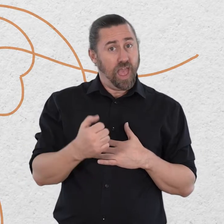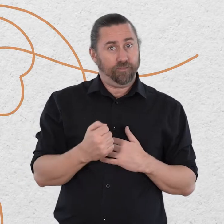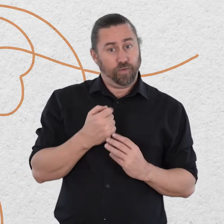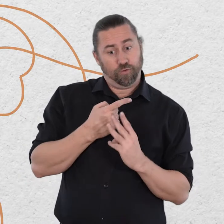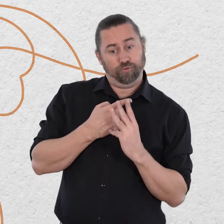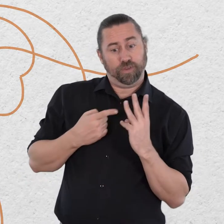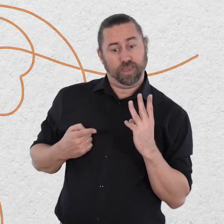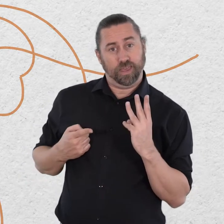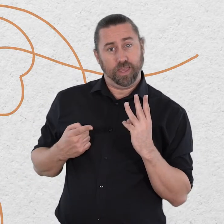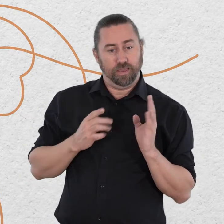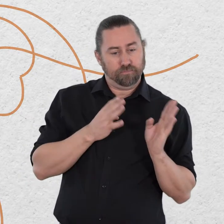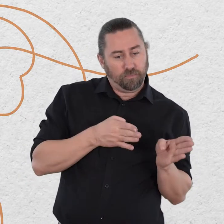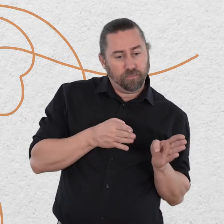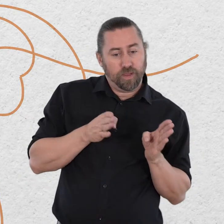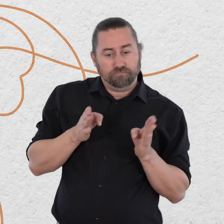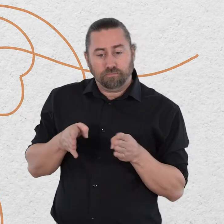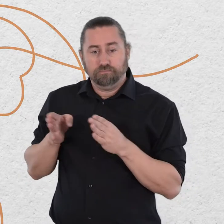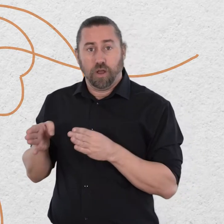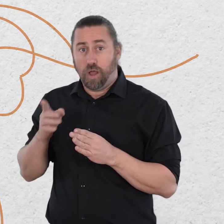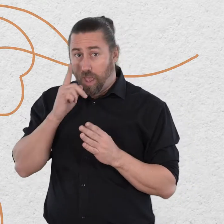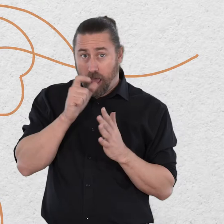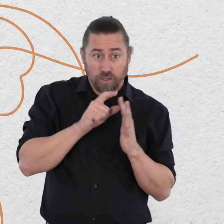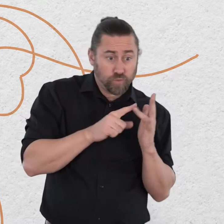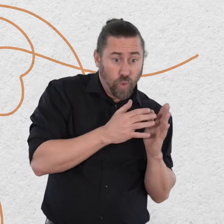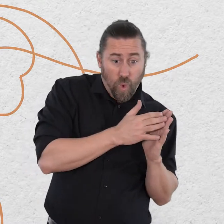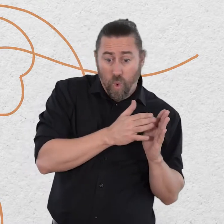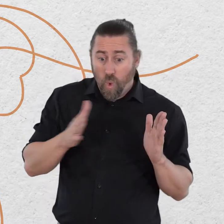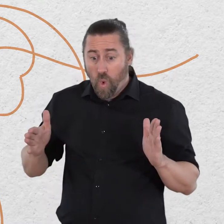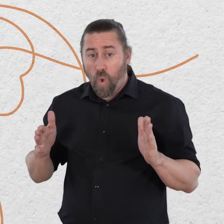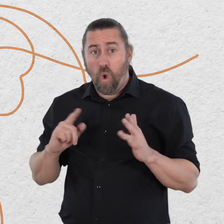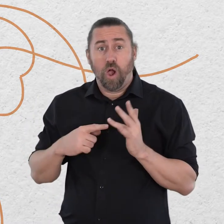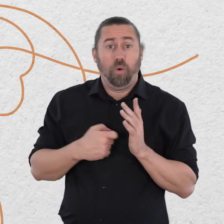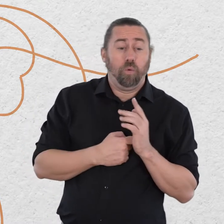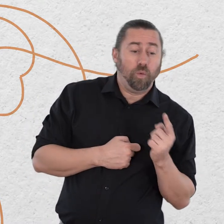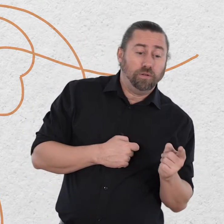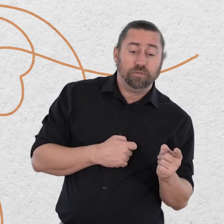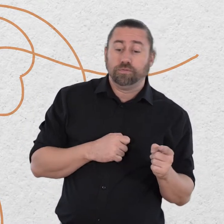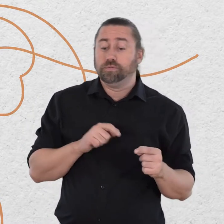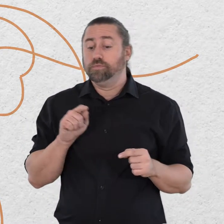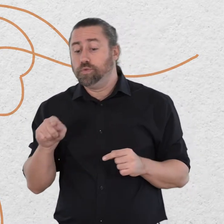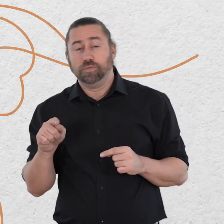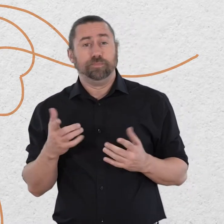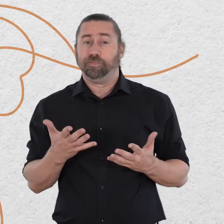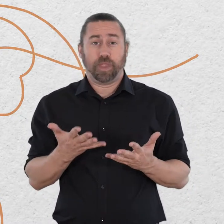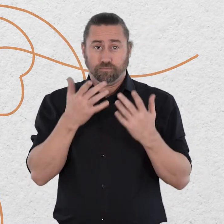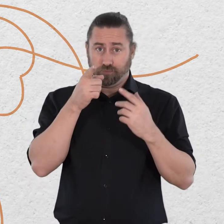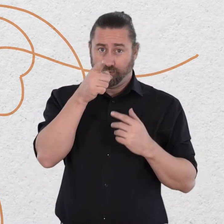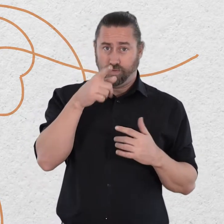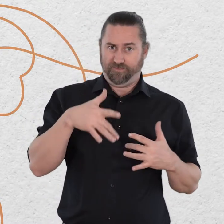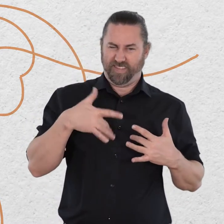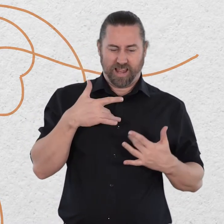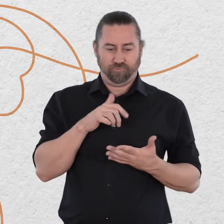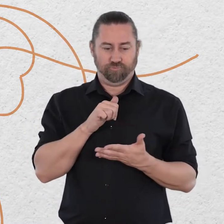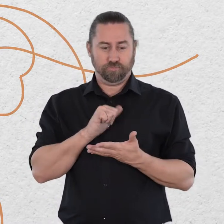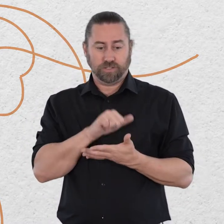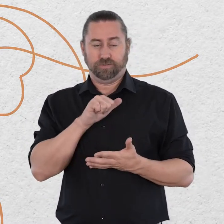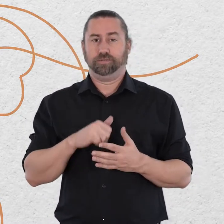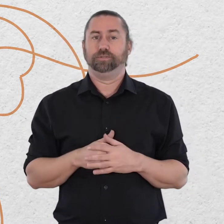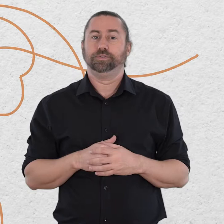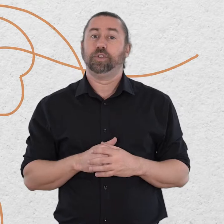you can do any or all of the parts so just do what's right for you in the first part you're invited to bring to mind